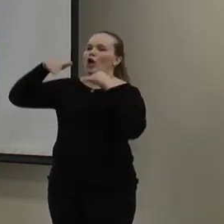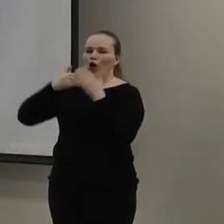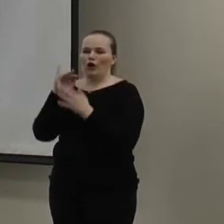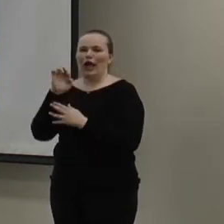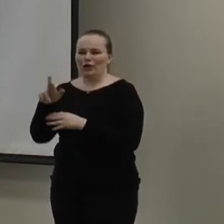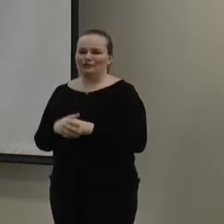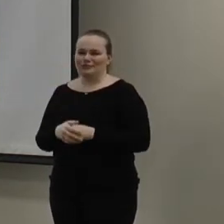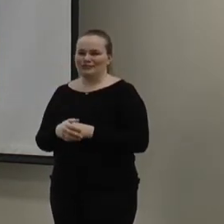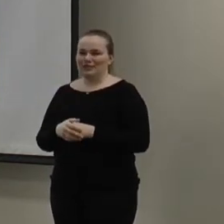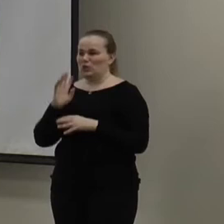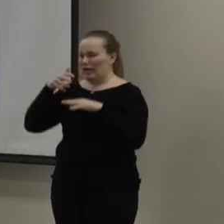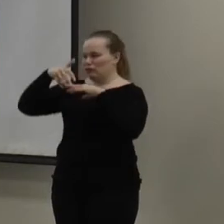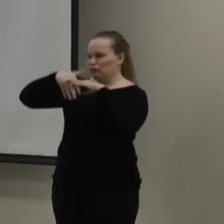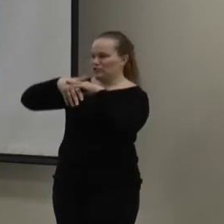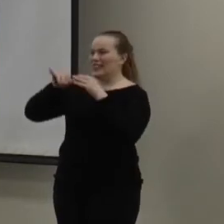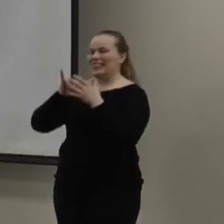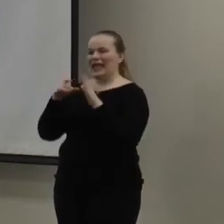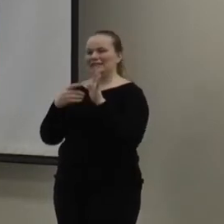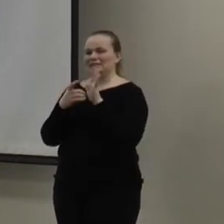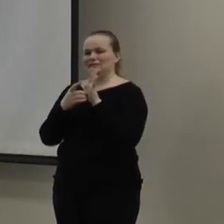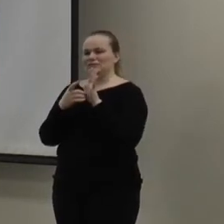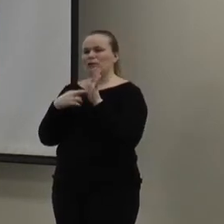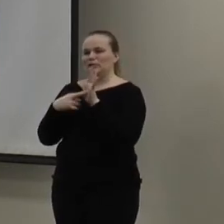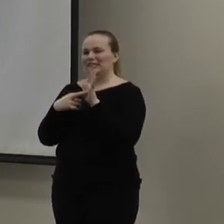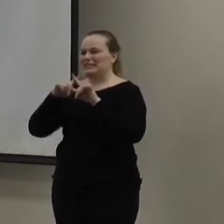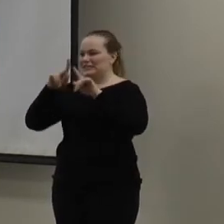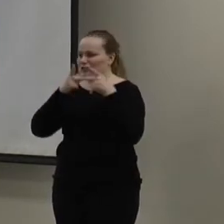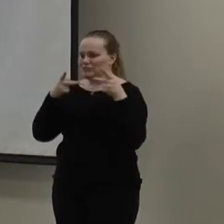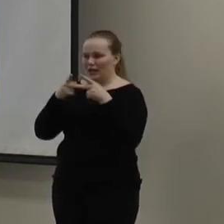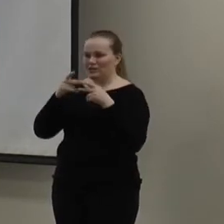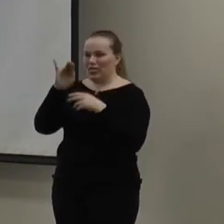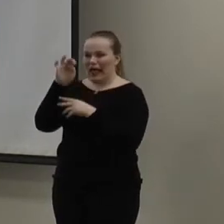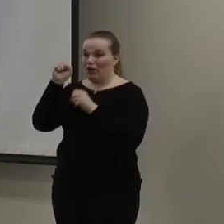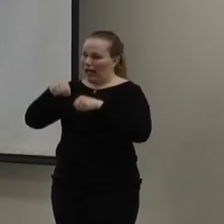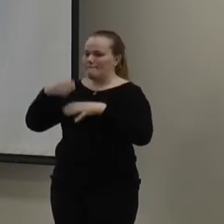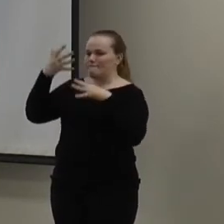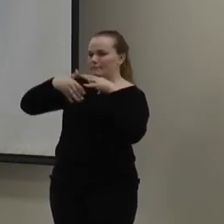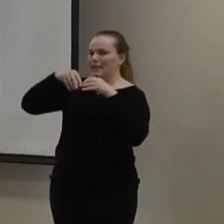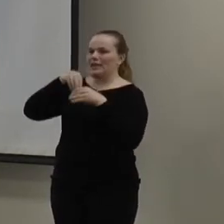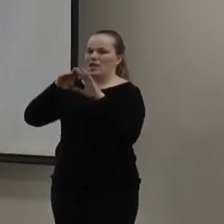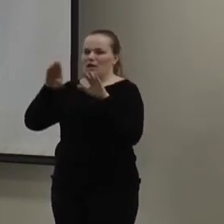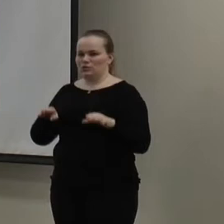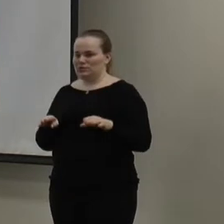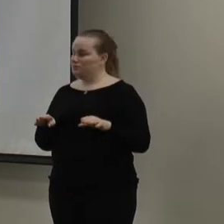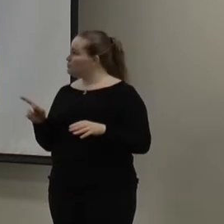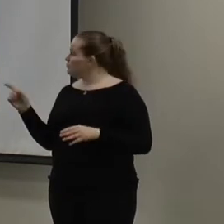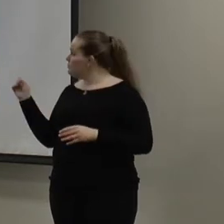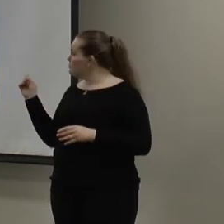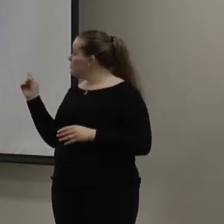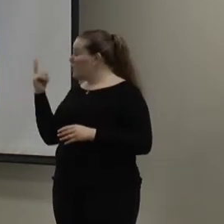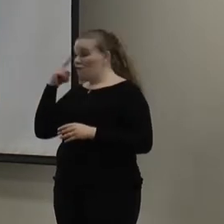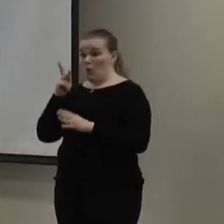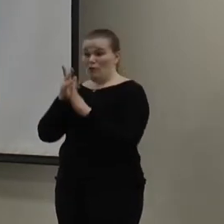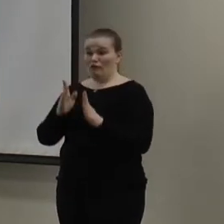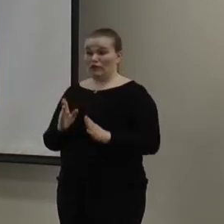So, infiltration. So, this diagram over here represents all these spots where the air can come in. And for professional